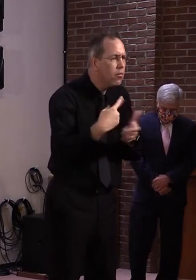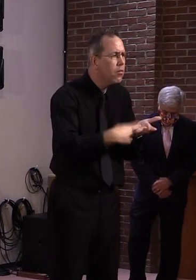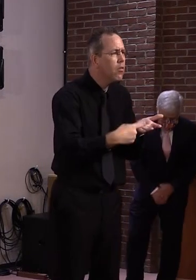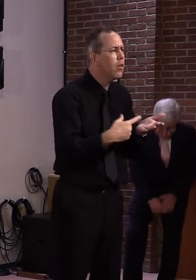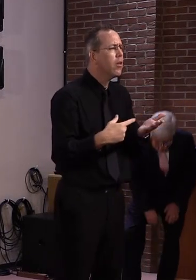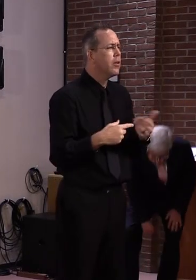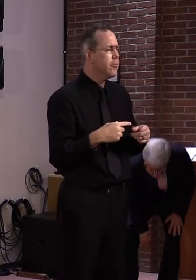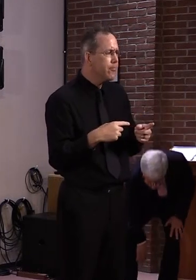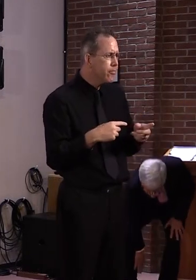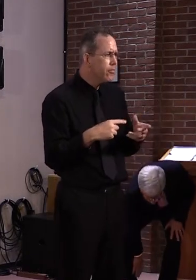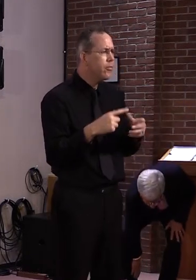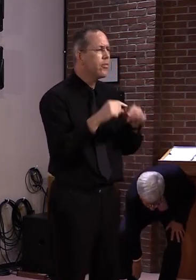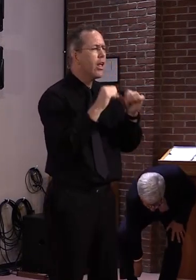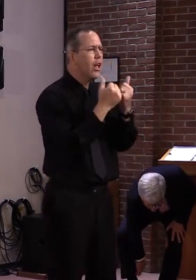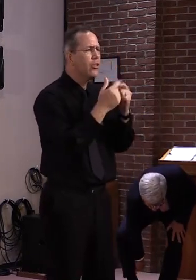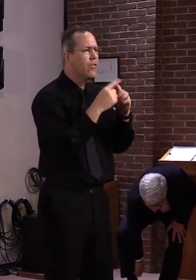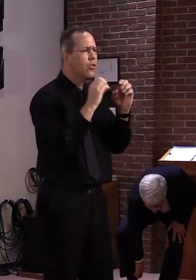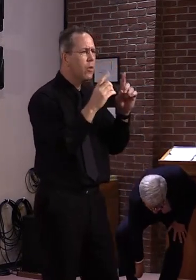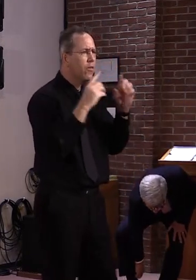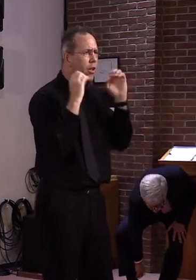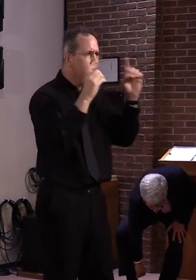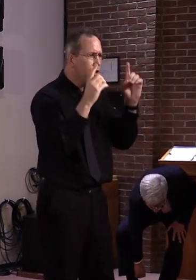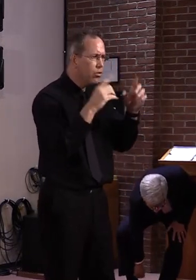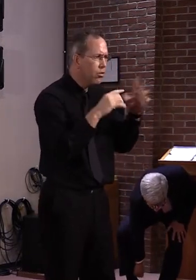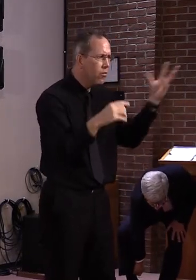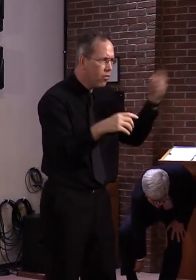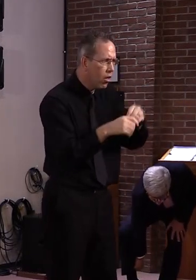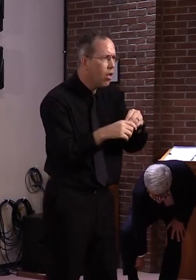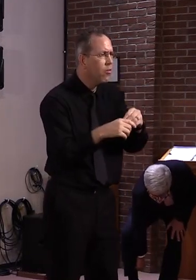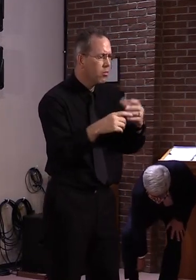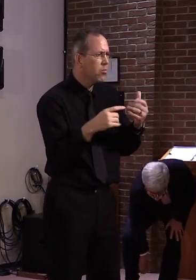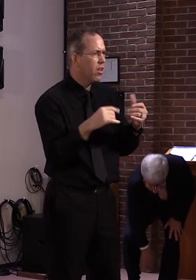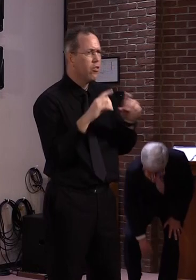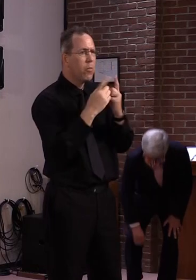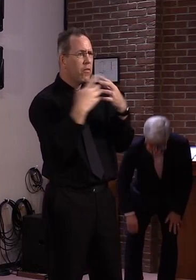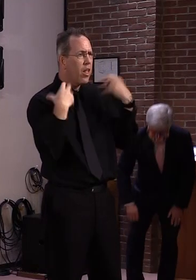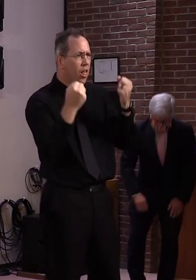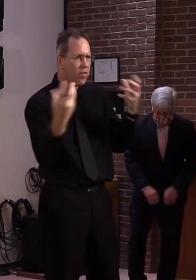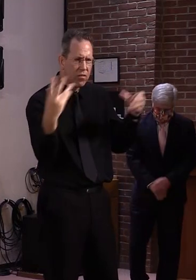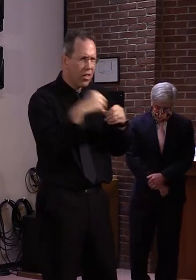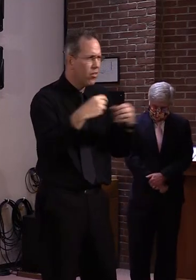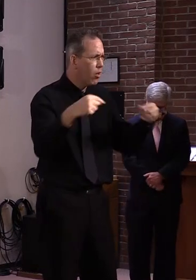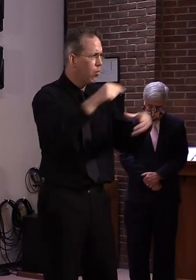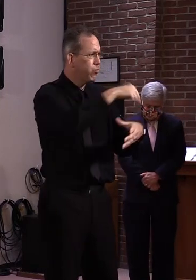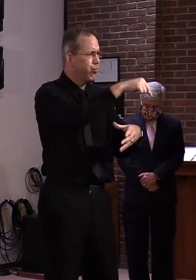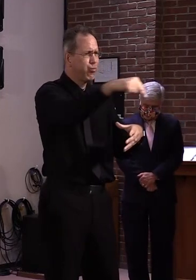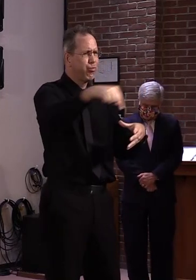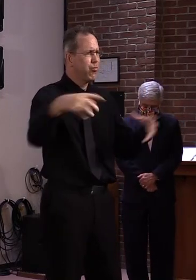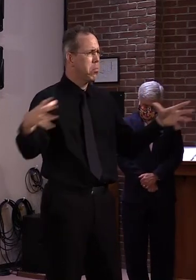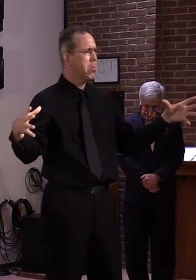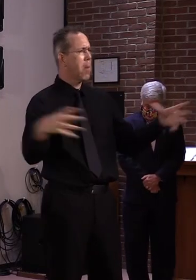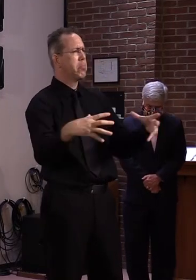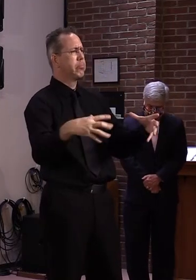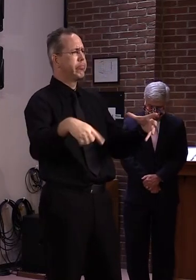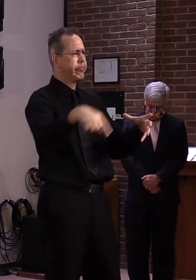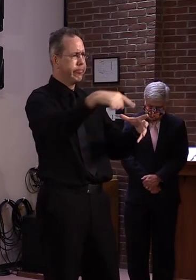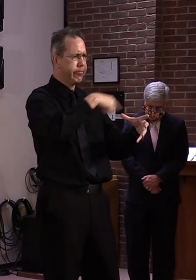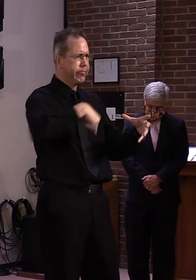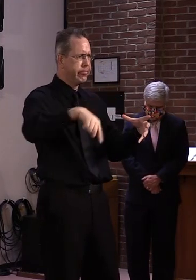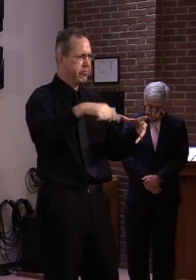and of course, the expertise from the Department of Health. So we've had a large group involved in designing the guidance. guess, you know, the